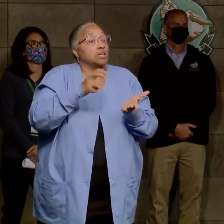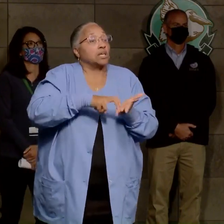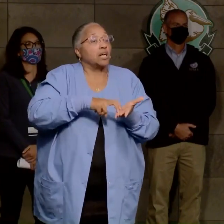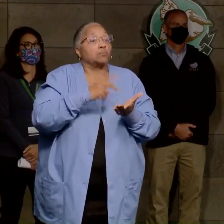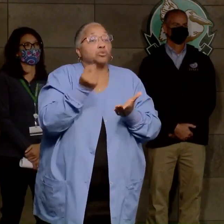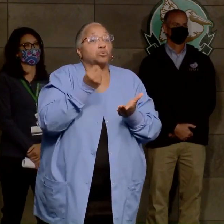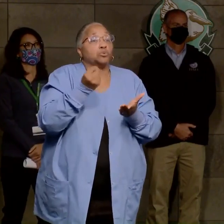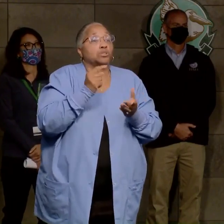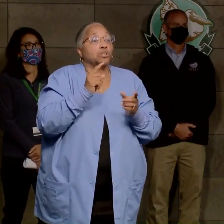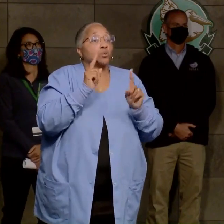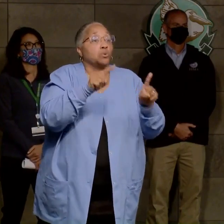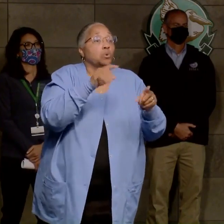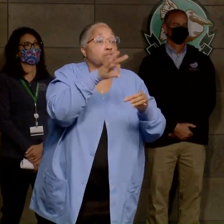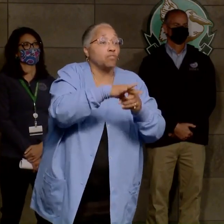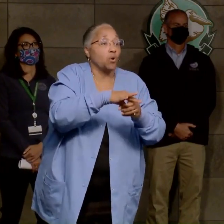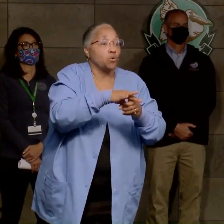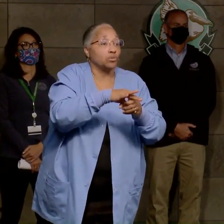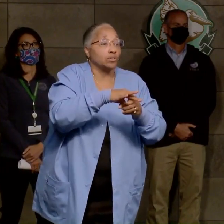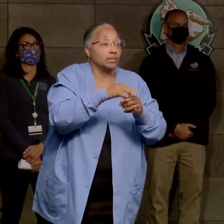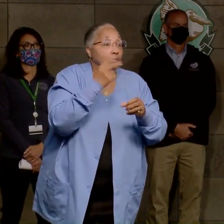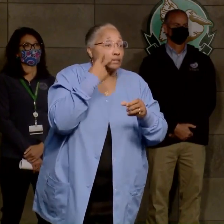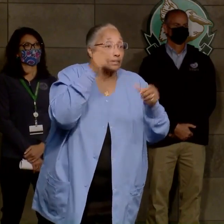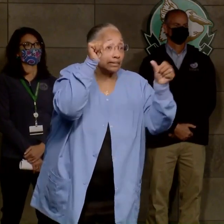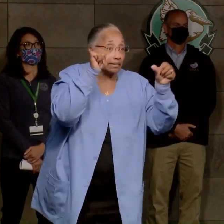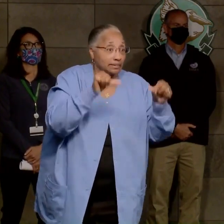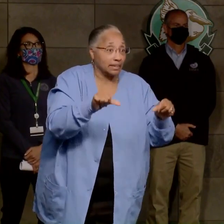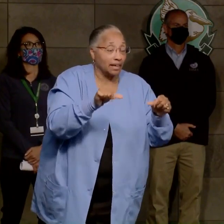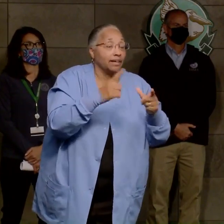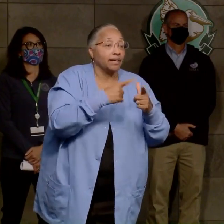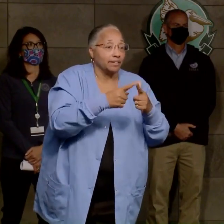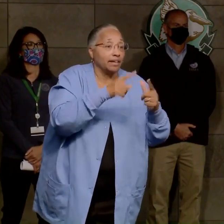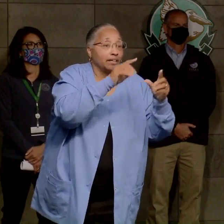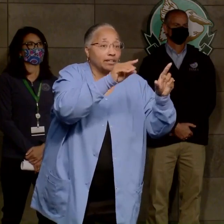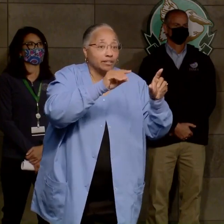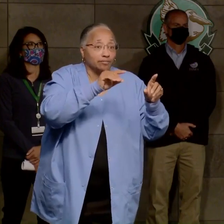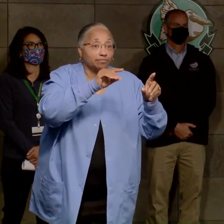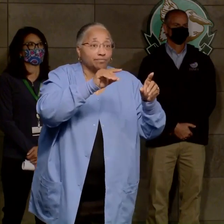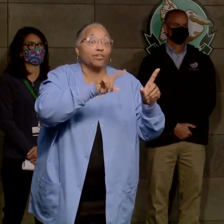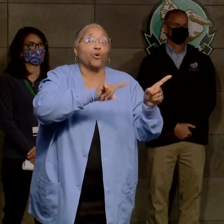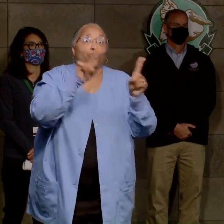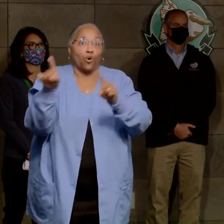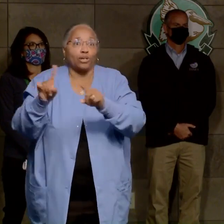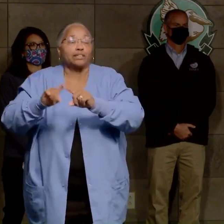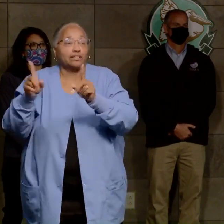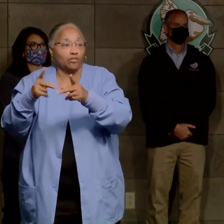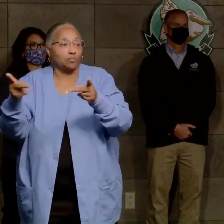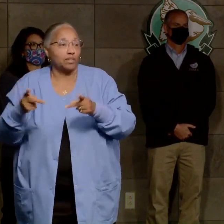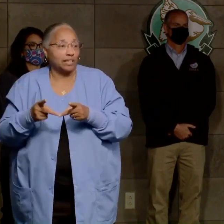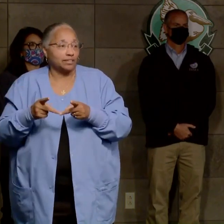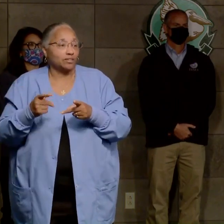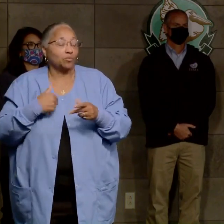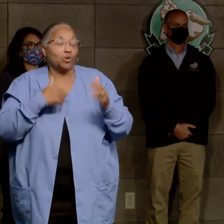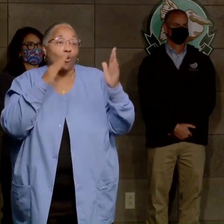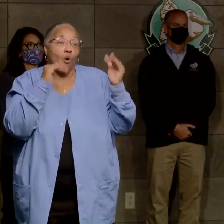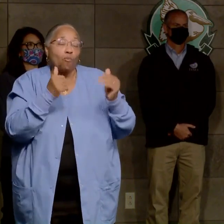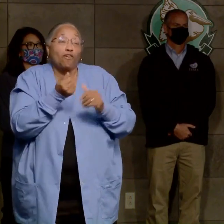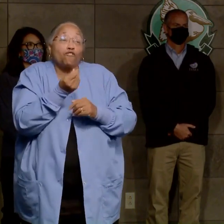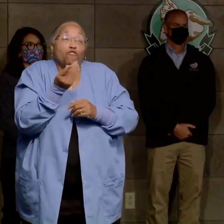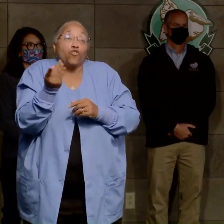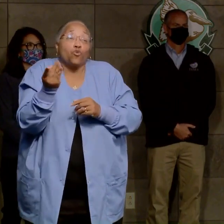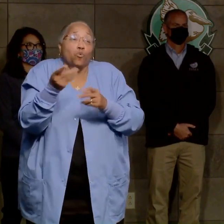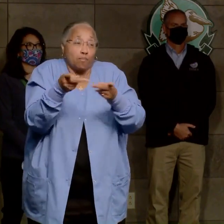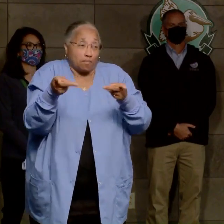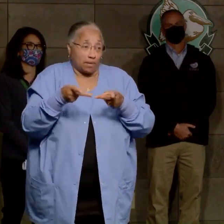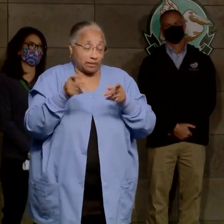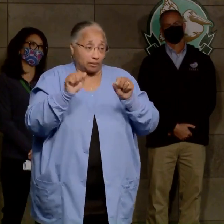be redirected then to a new polling location. Now, we hope that that's in as few places as